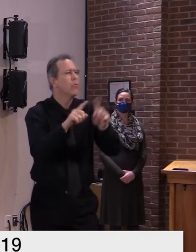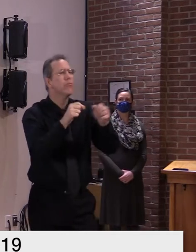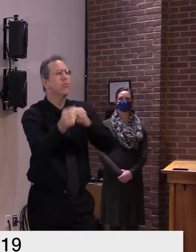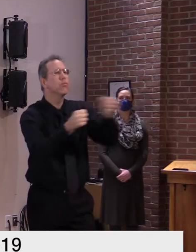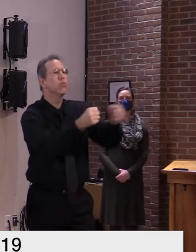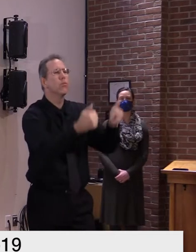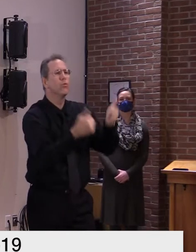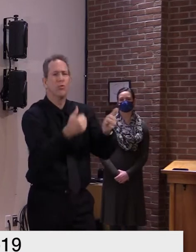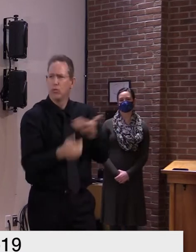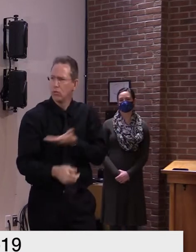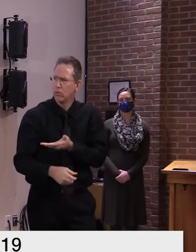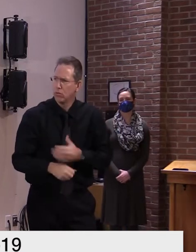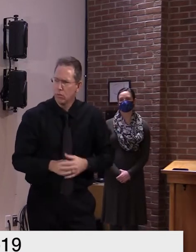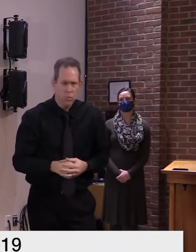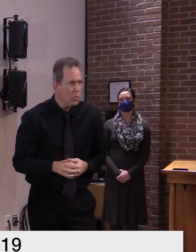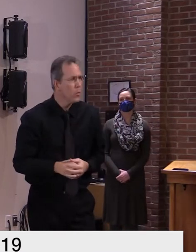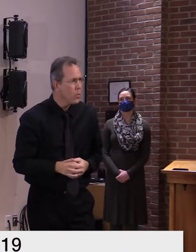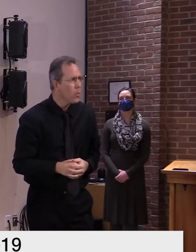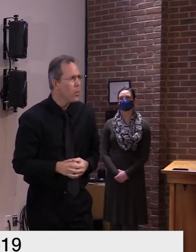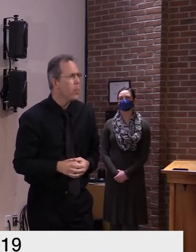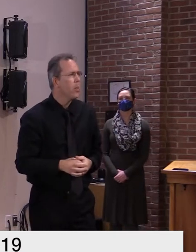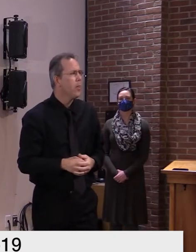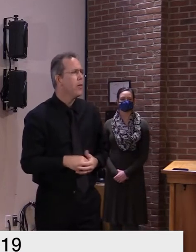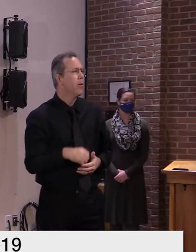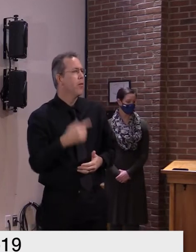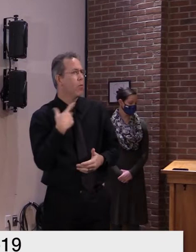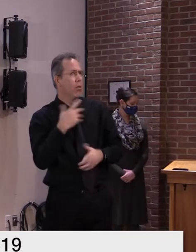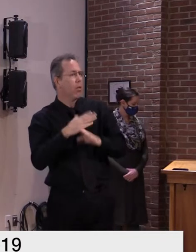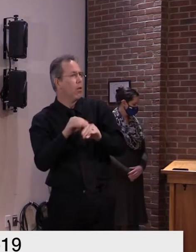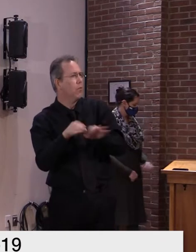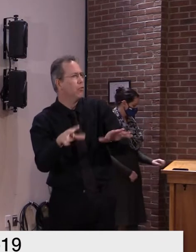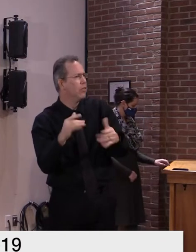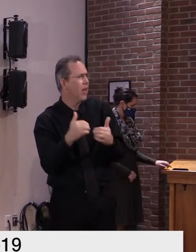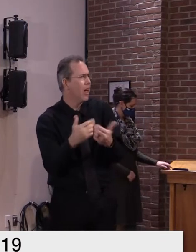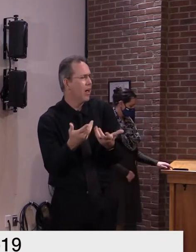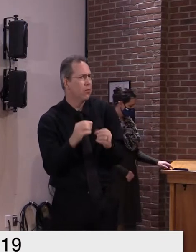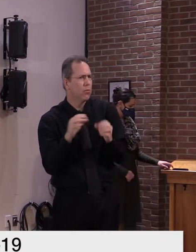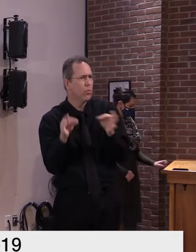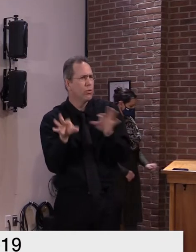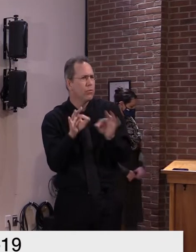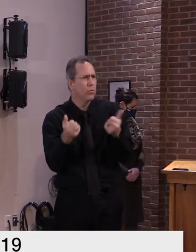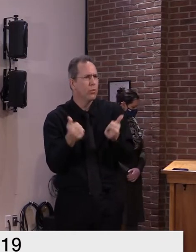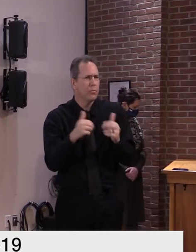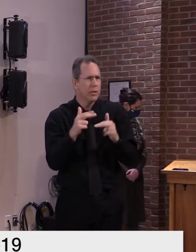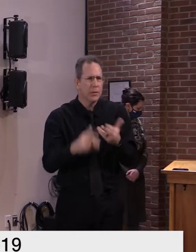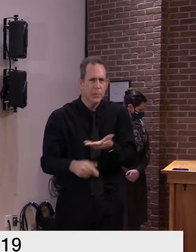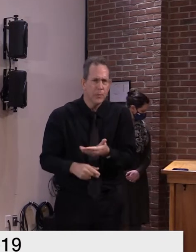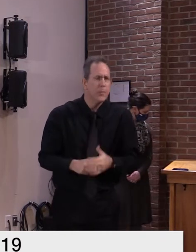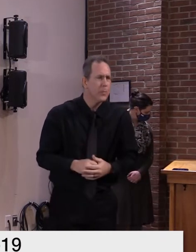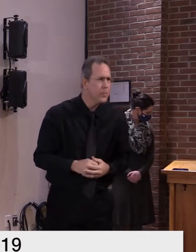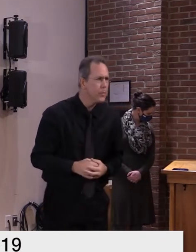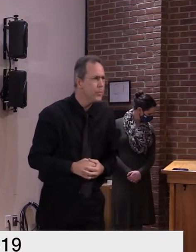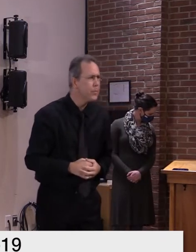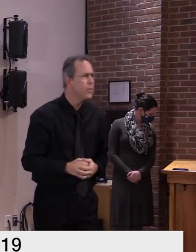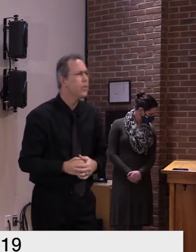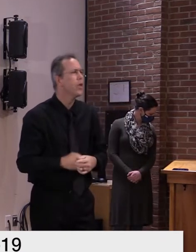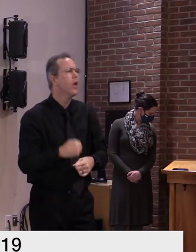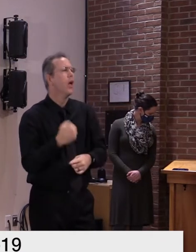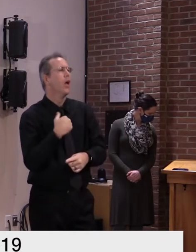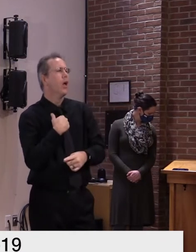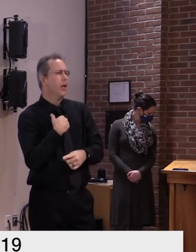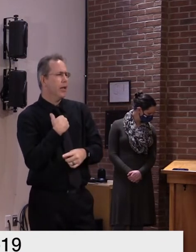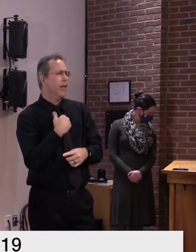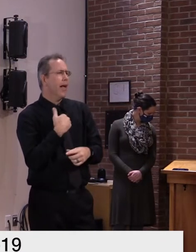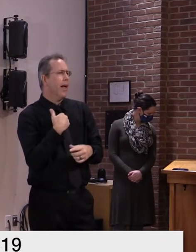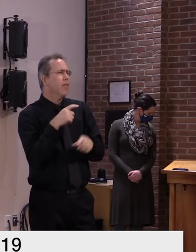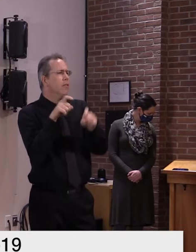you know obviously we have daily testing right now in in our our skilled nursing facilities and twice a week testing